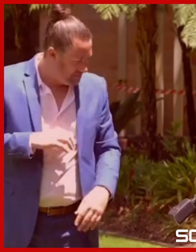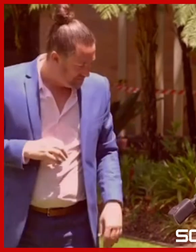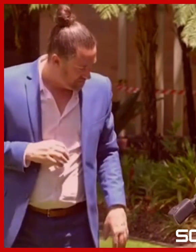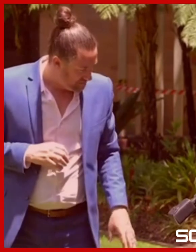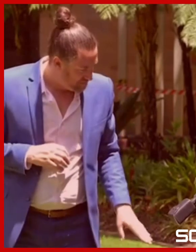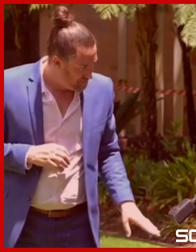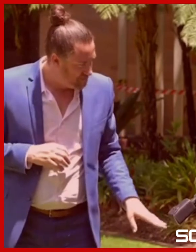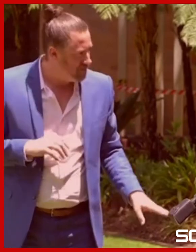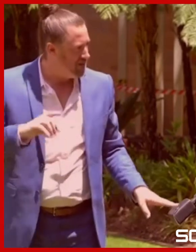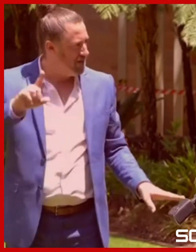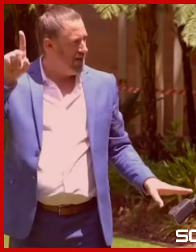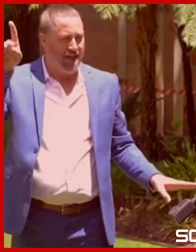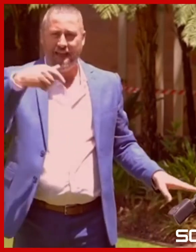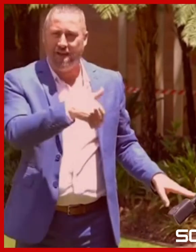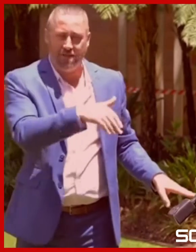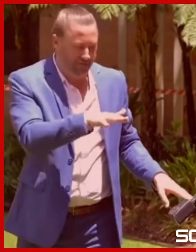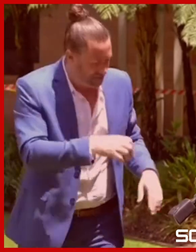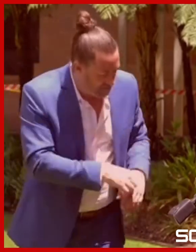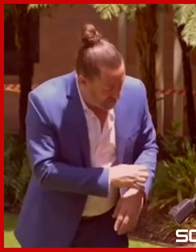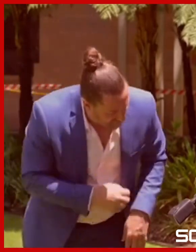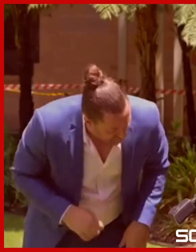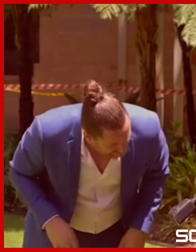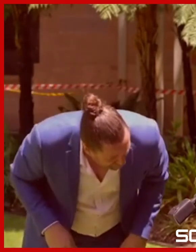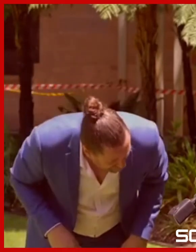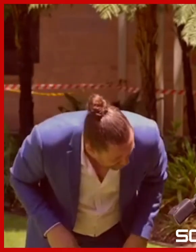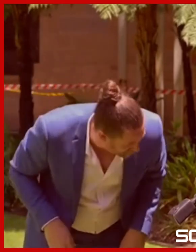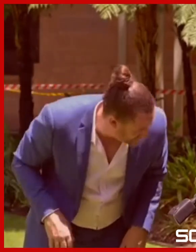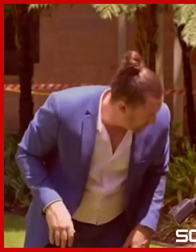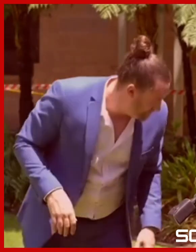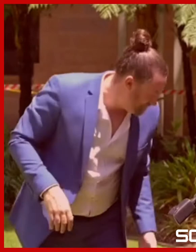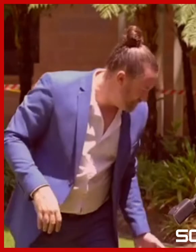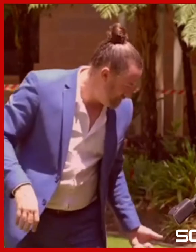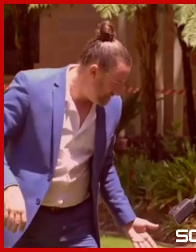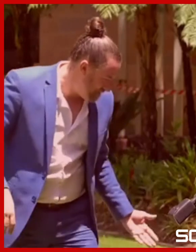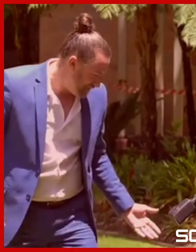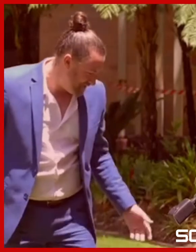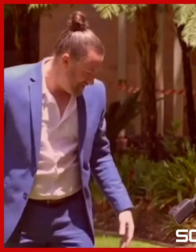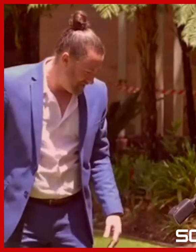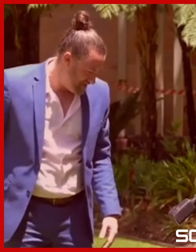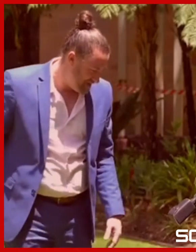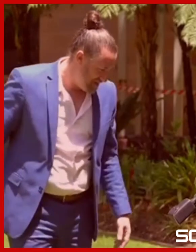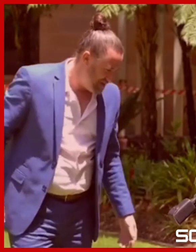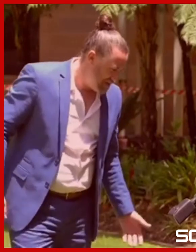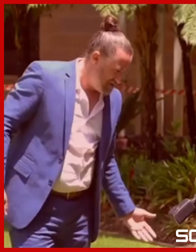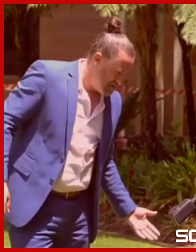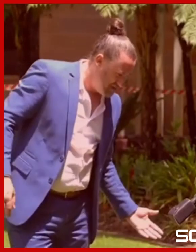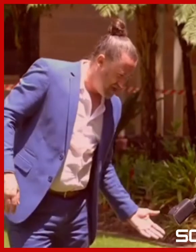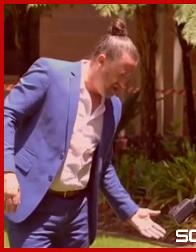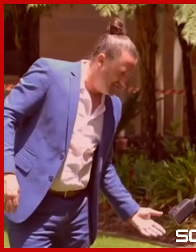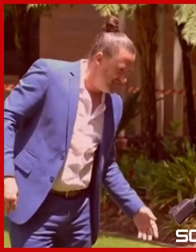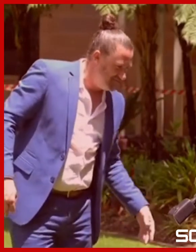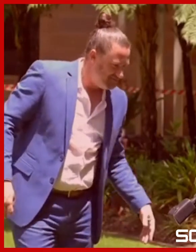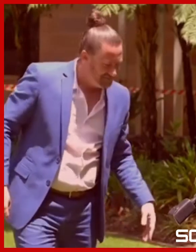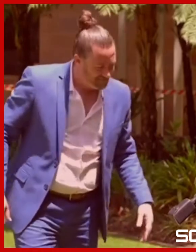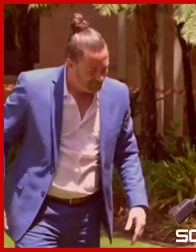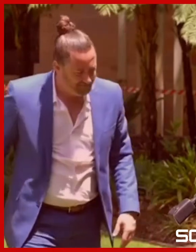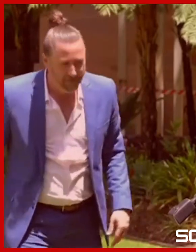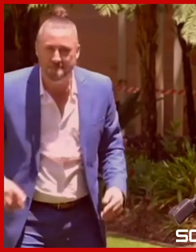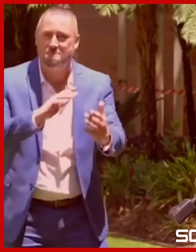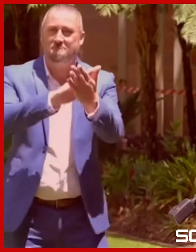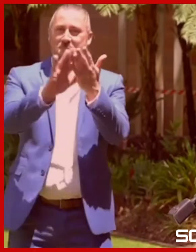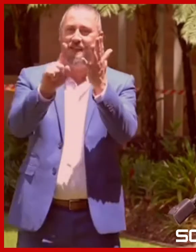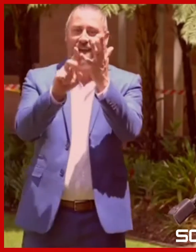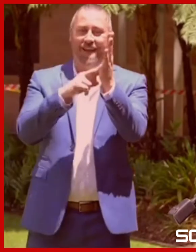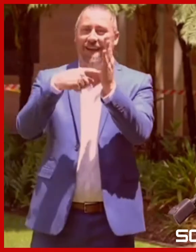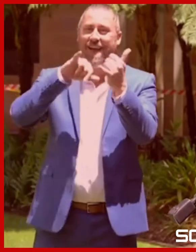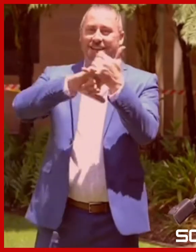Okay can someone please get that spider off? This shows how controlled I could be. I don't like Huntsman's but I'm gonna keep